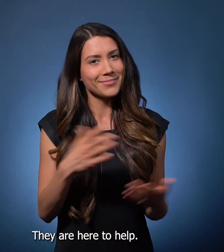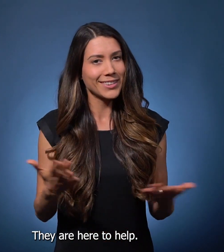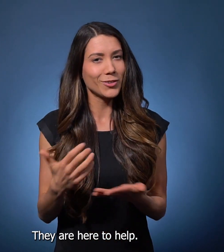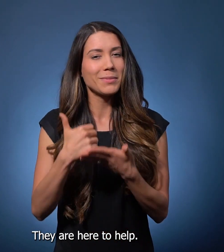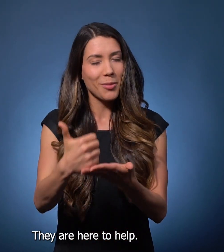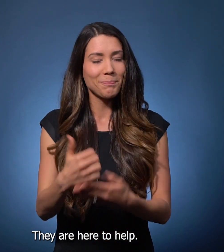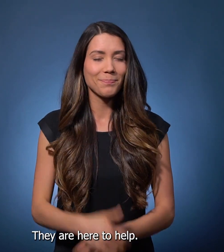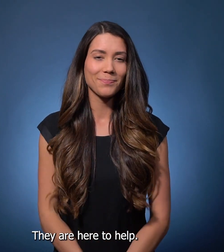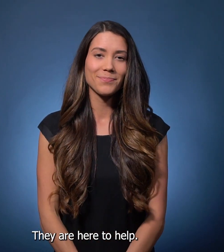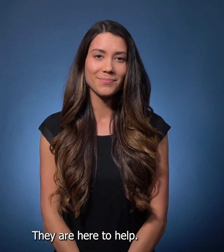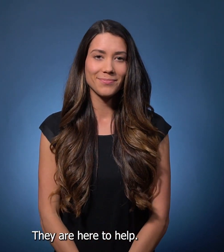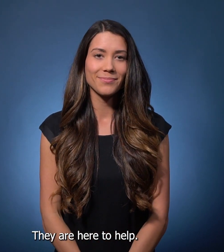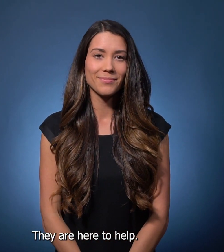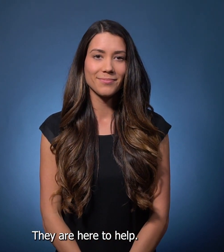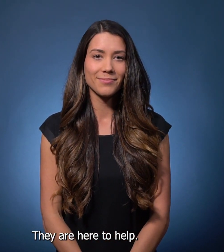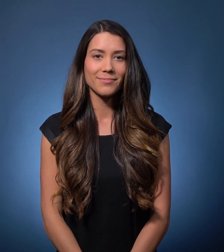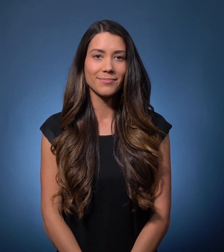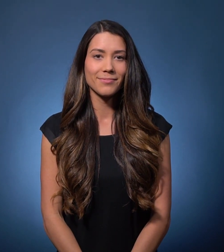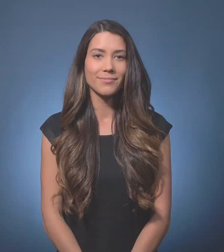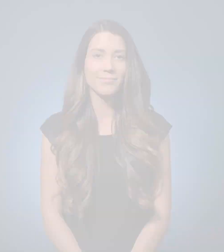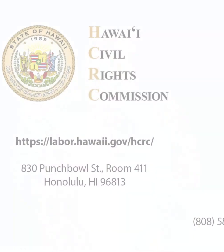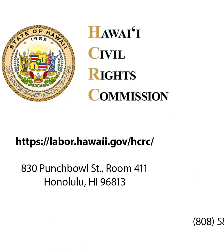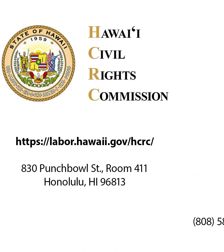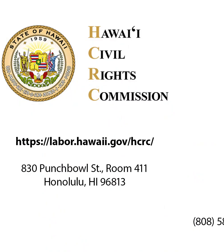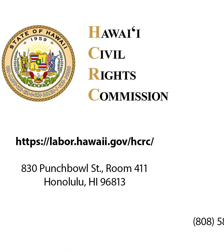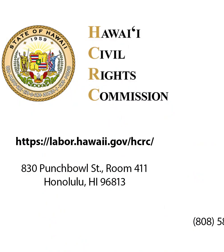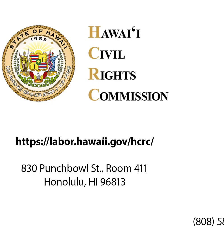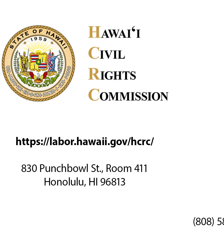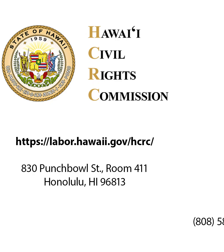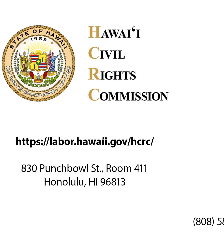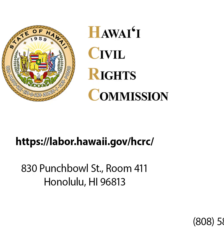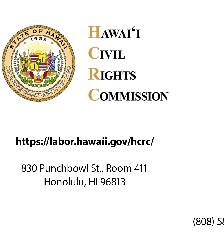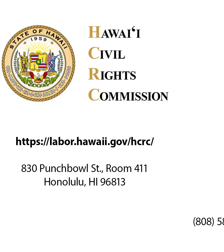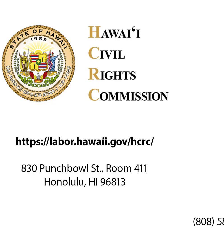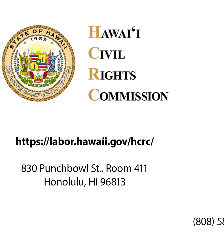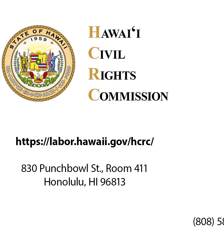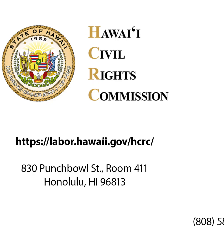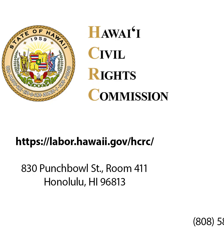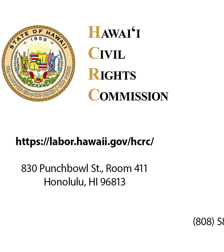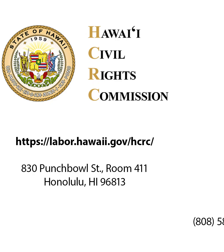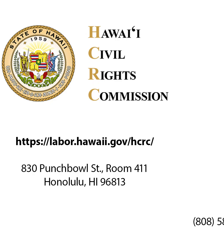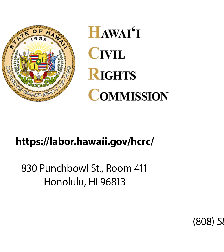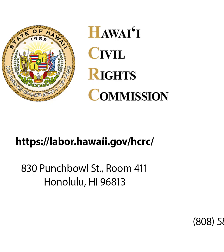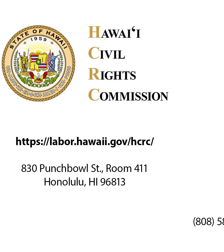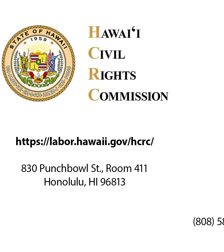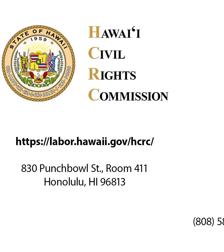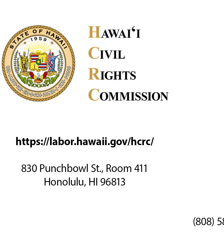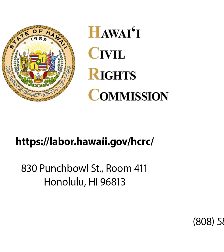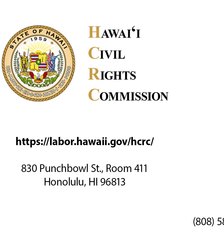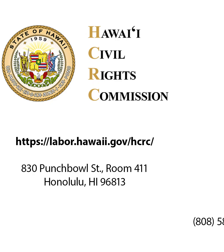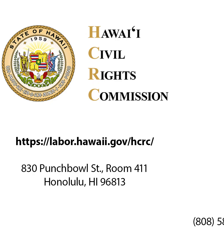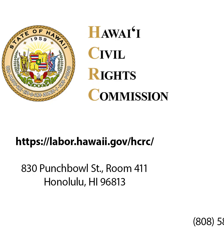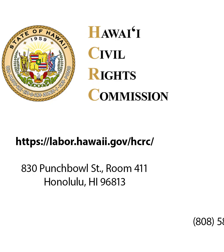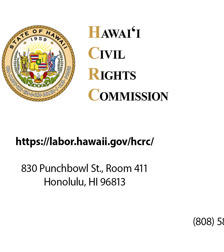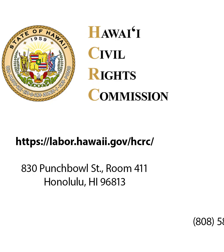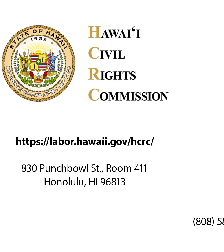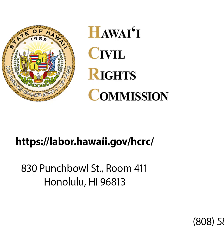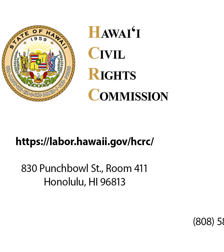They're here to help. Black text on a white background reads, Hawaii Civil Rights Commission,